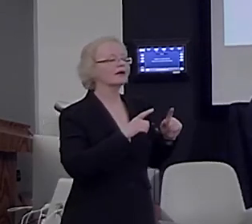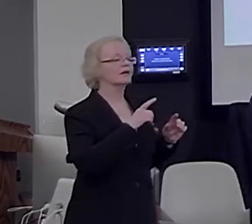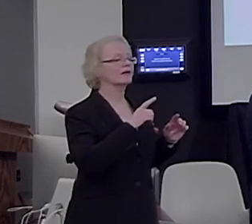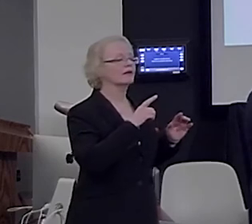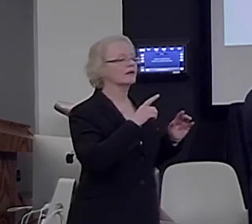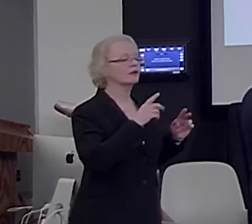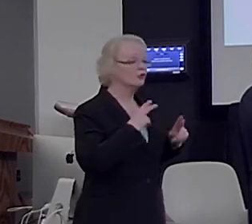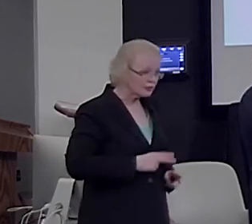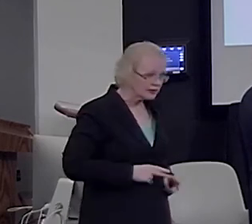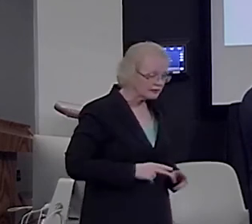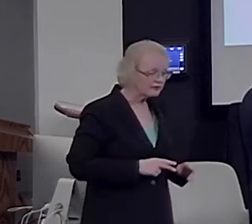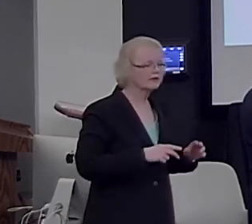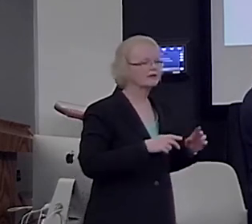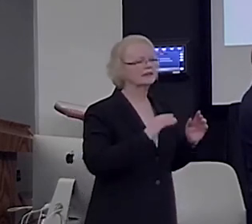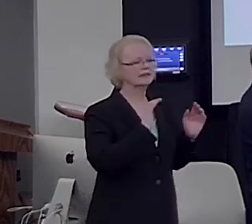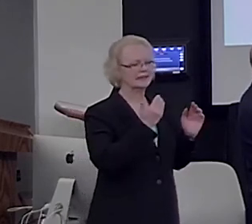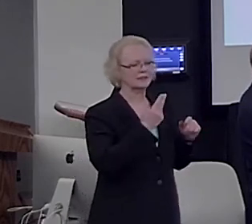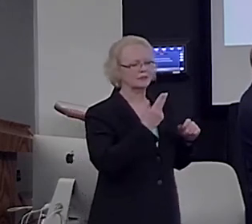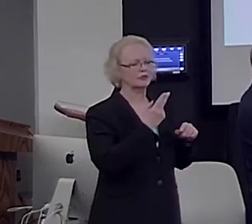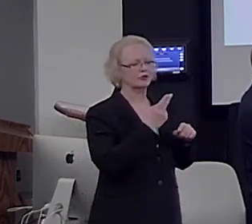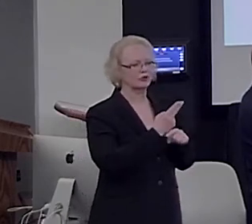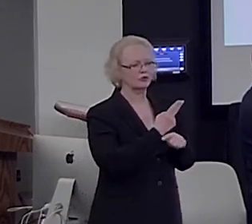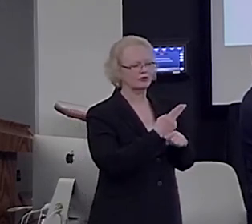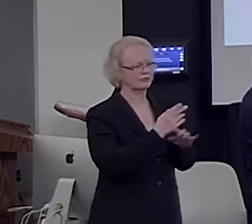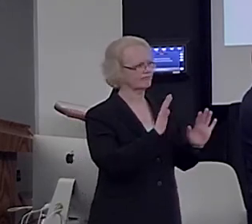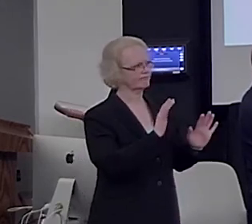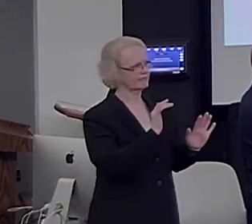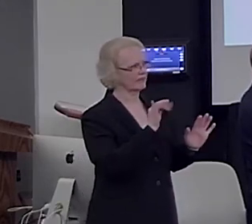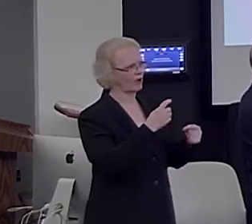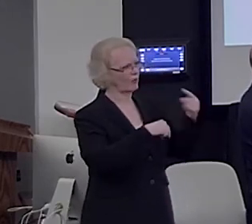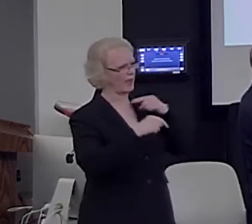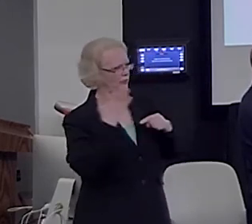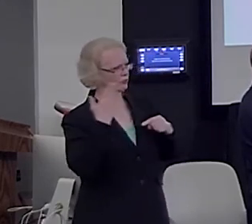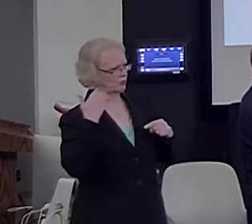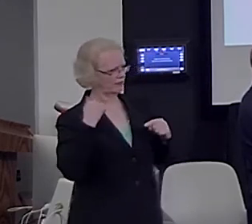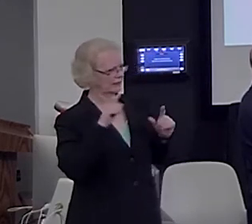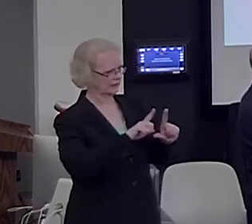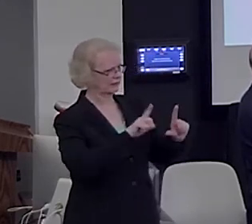a sequence. They seem to be using, if I go back to the previous slide,